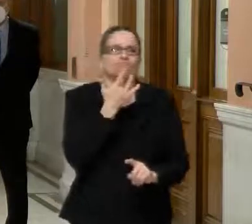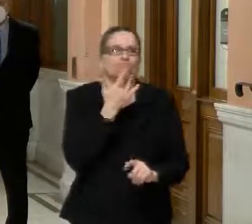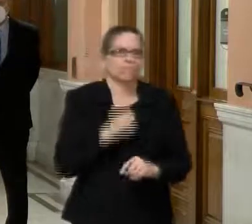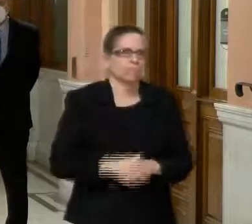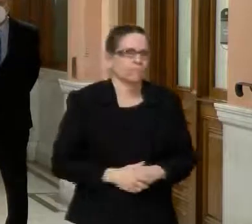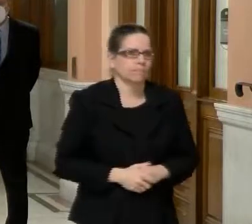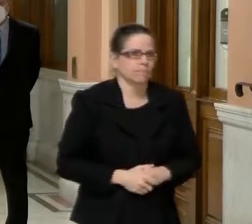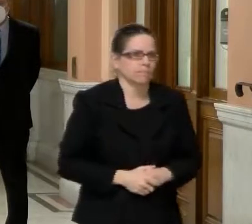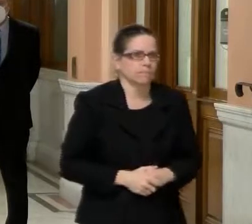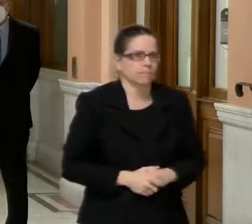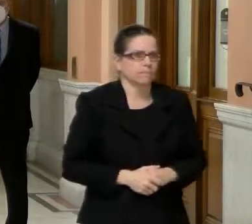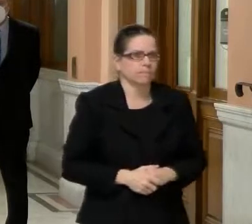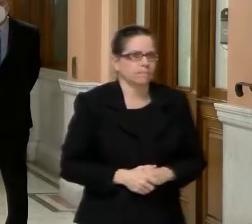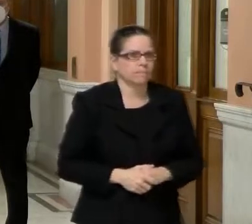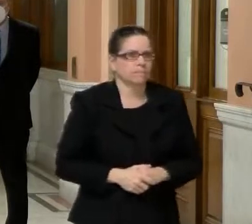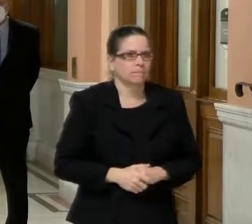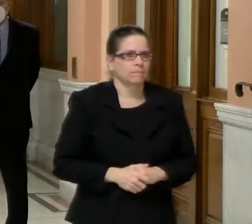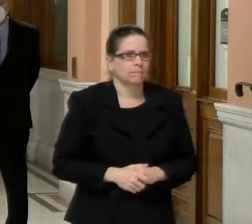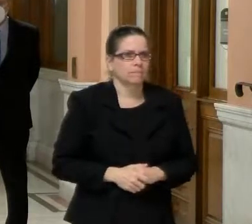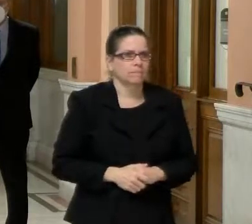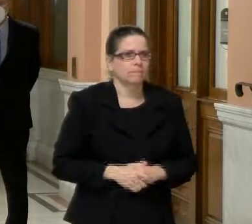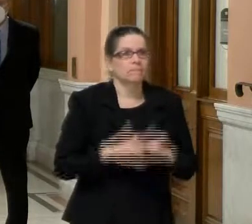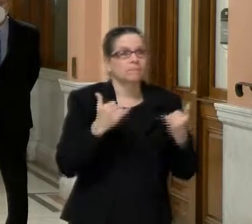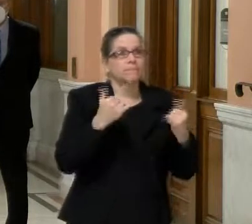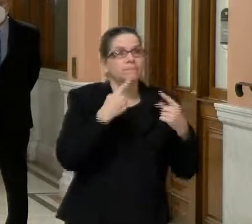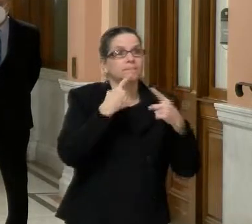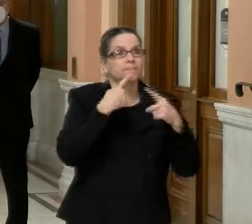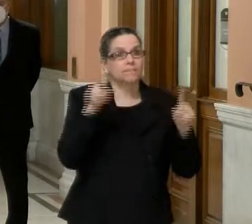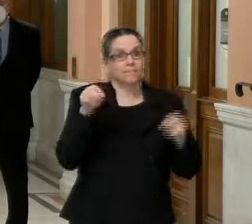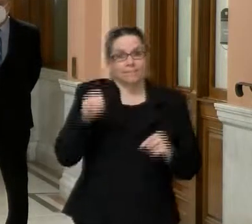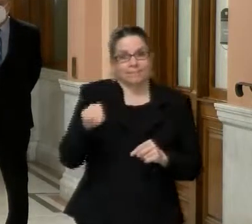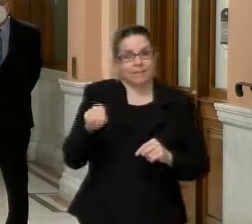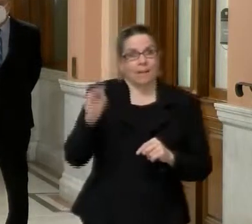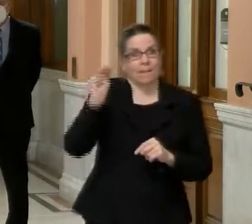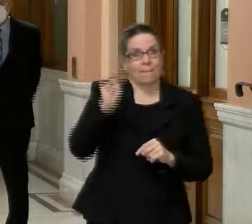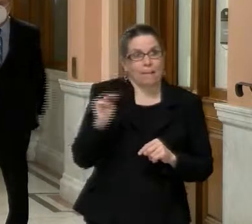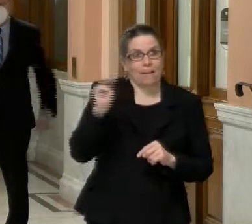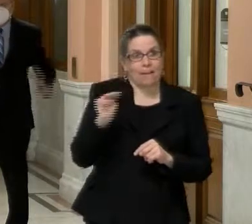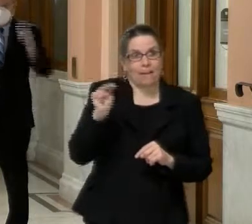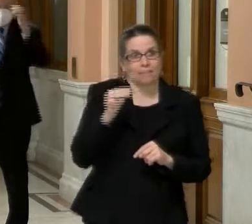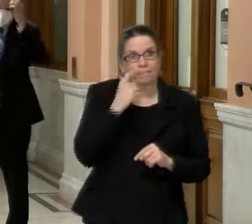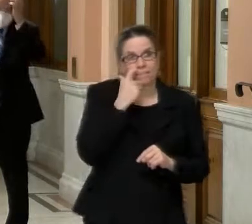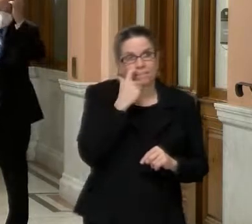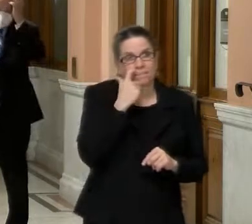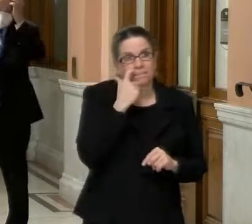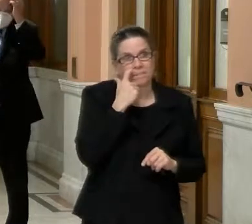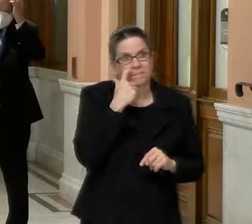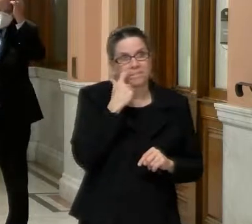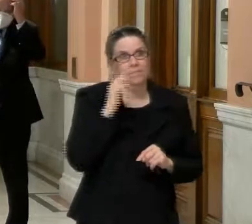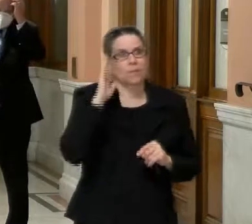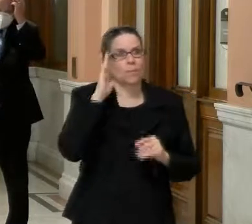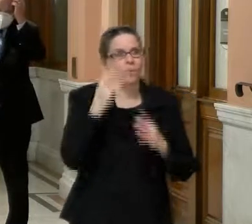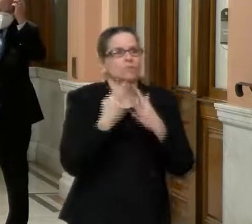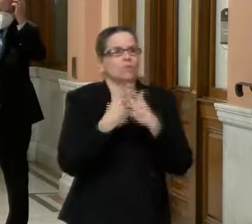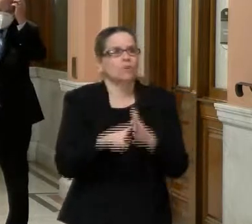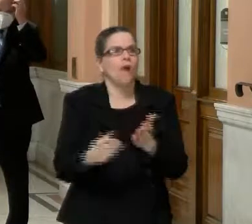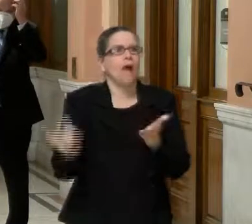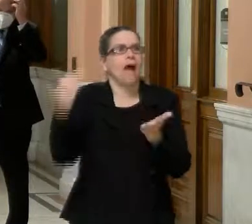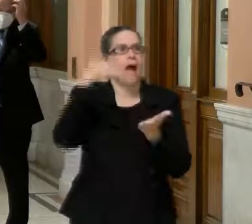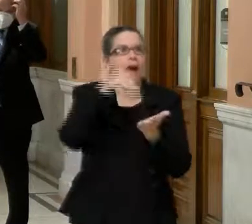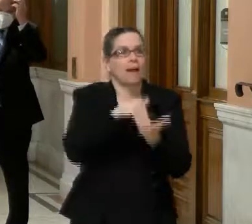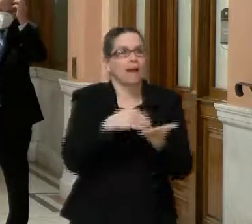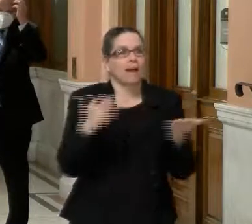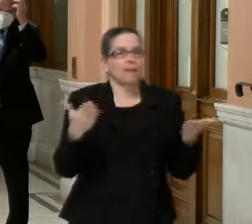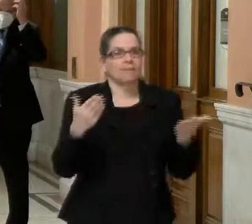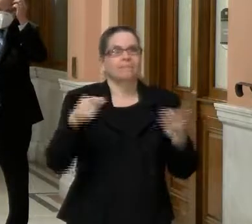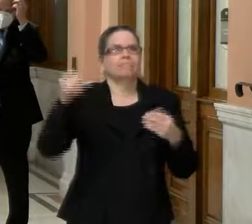Um, we also are announcing that effective this Monday, uh, we're, uh, restoring, uh, public access, uh,